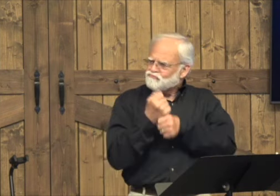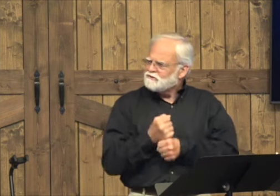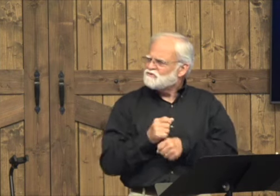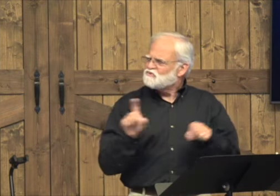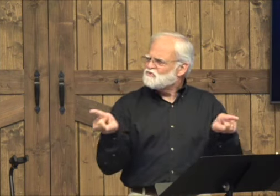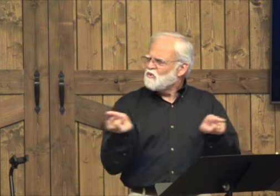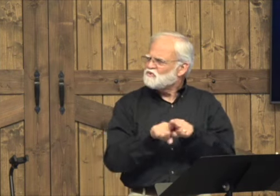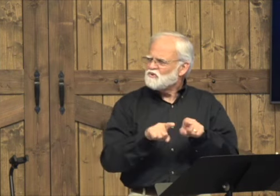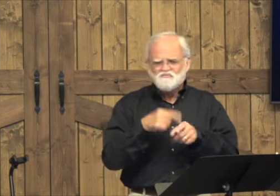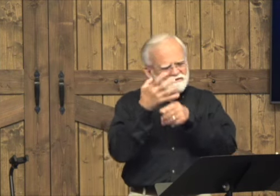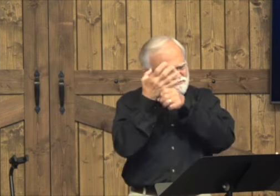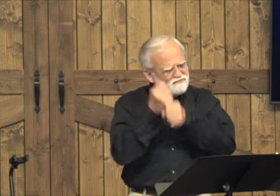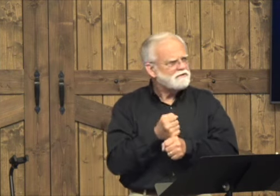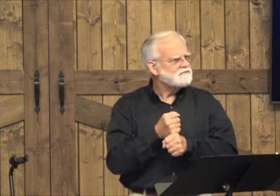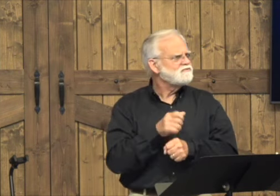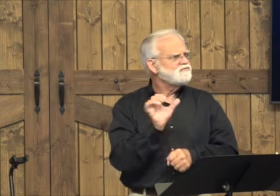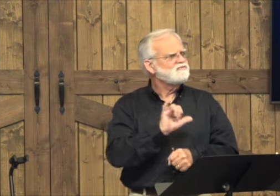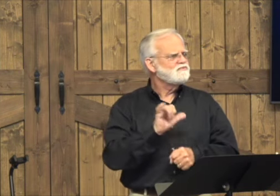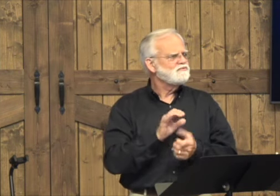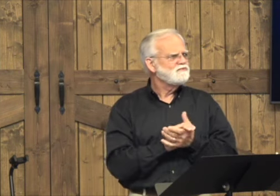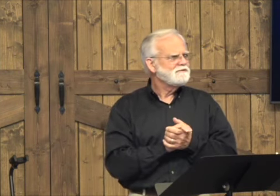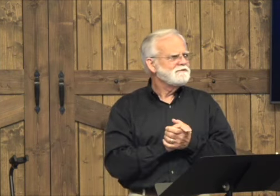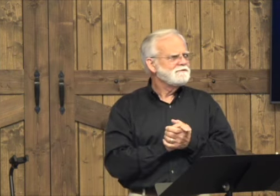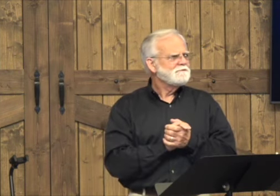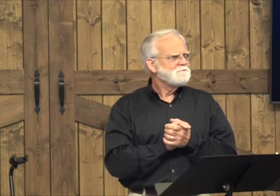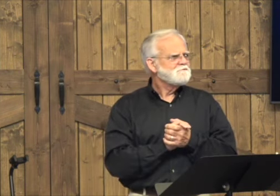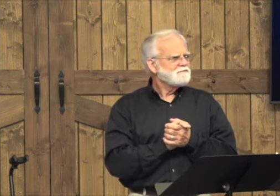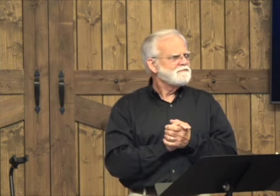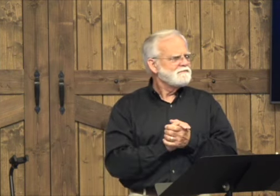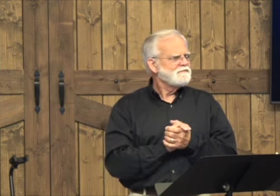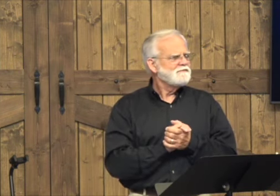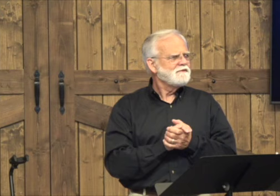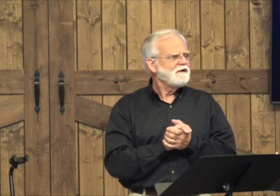know Samuel is trusting, Daniel is trusting that he'll be able to return.